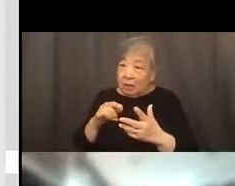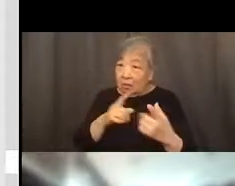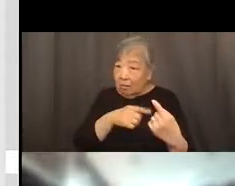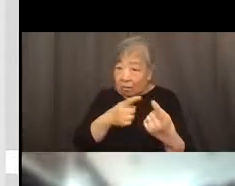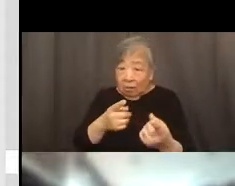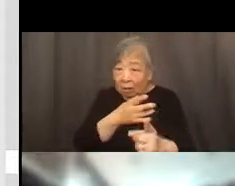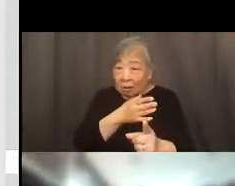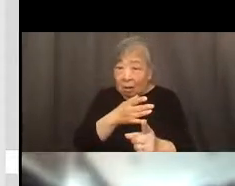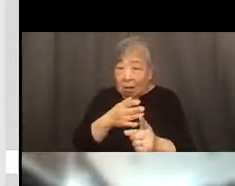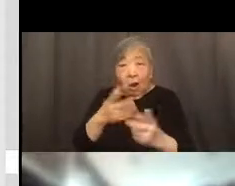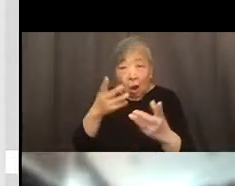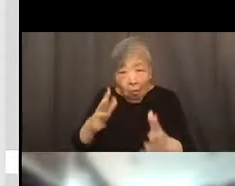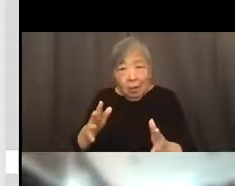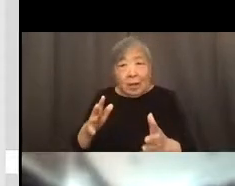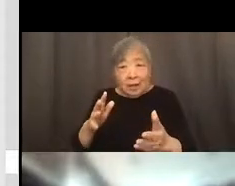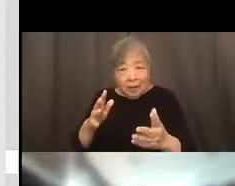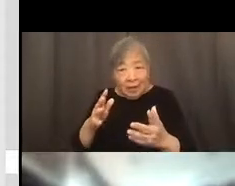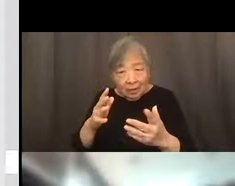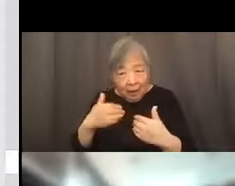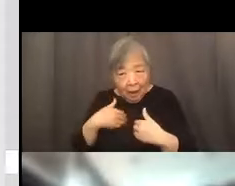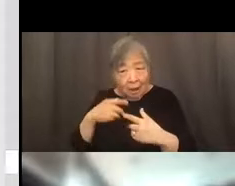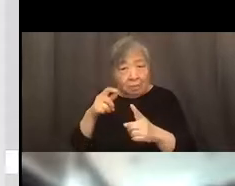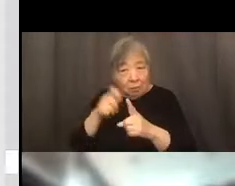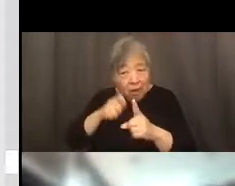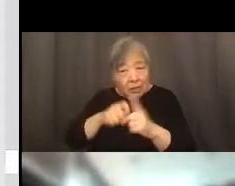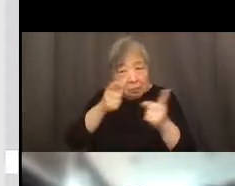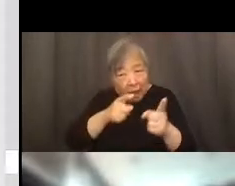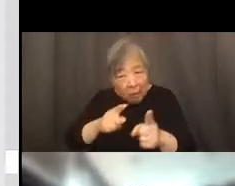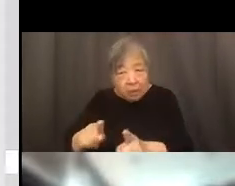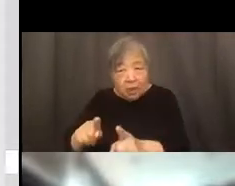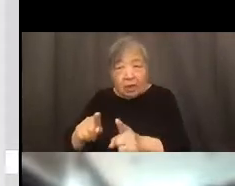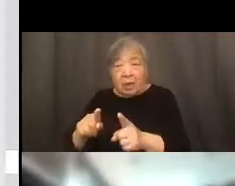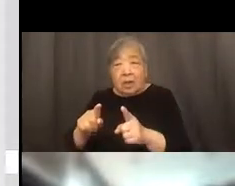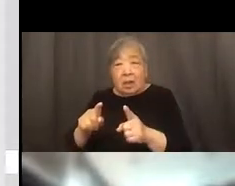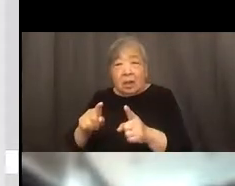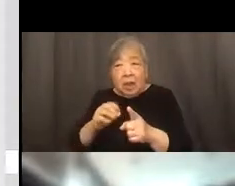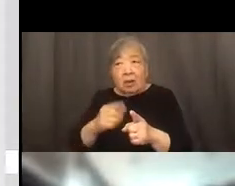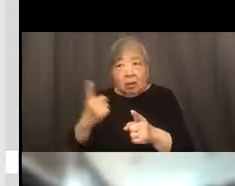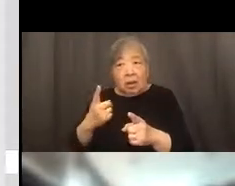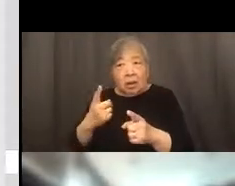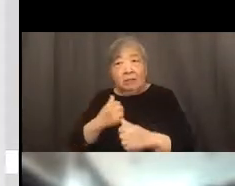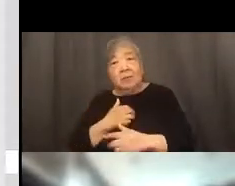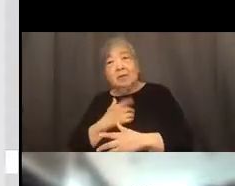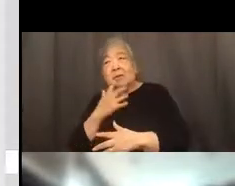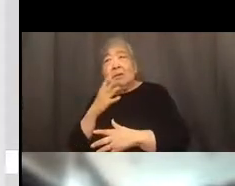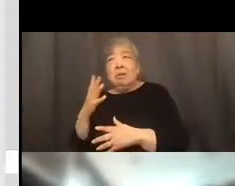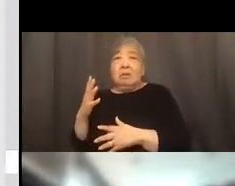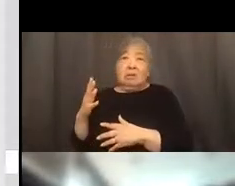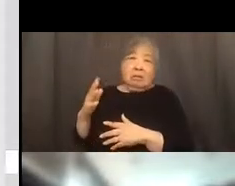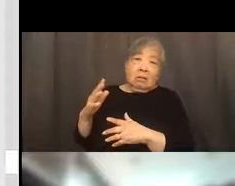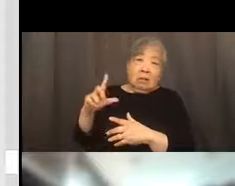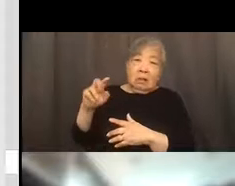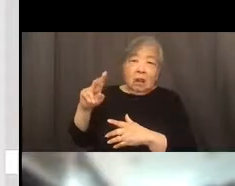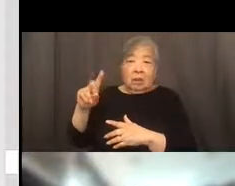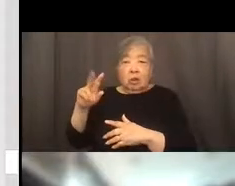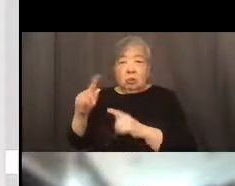for a variety of reasons, um, sense of trust or fear of retaliation. Um, but also if people don't feel like they have